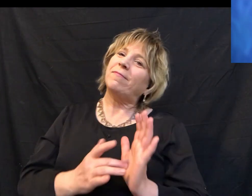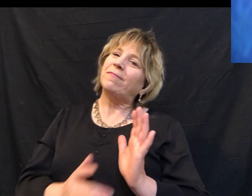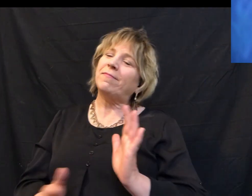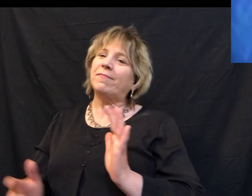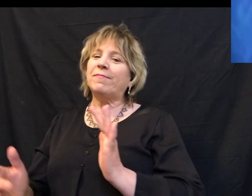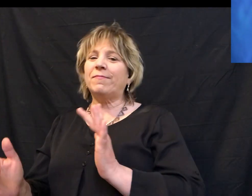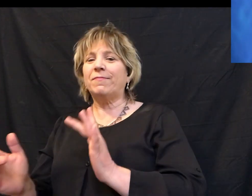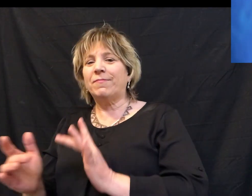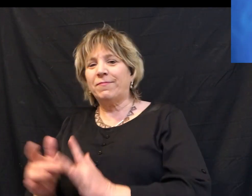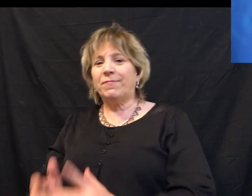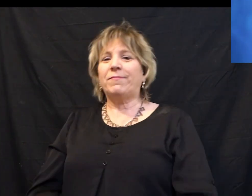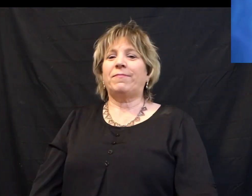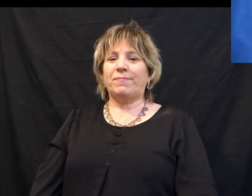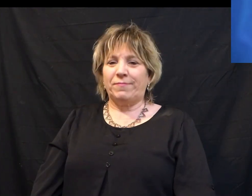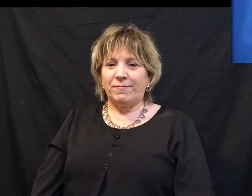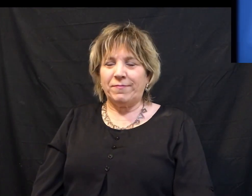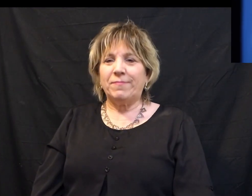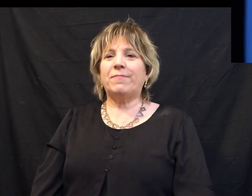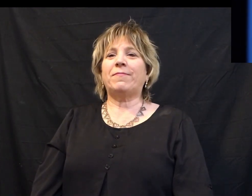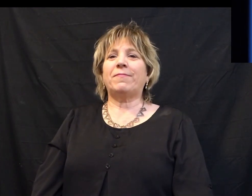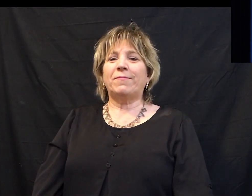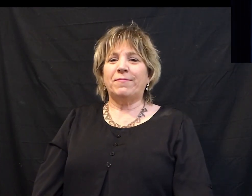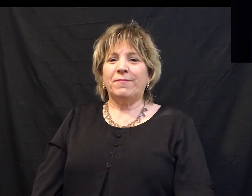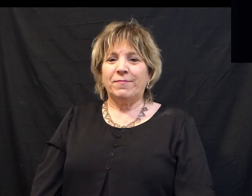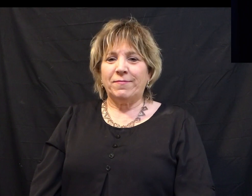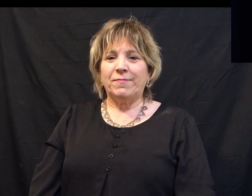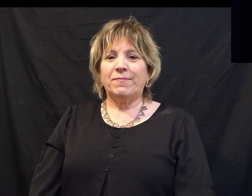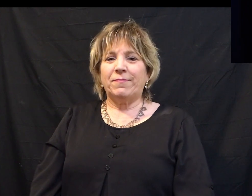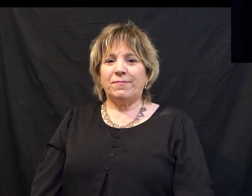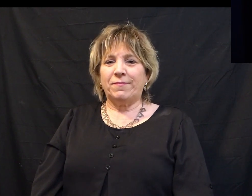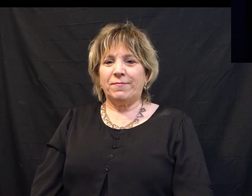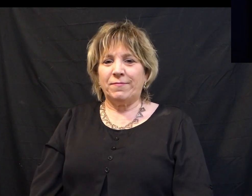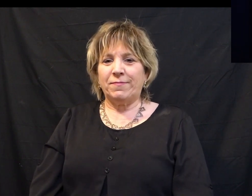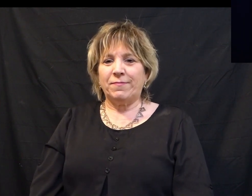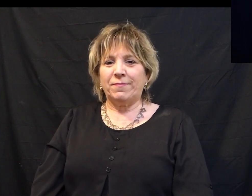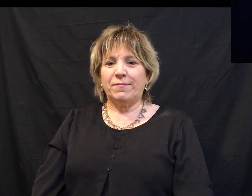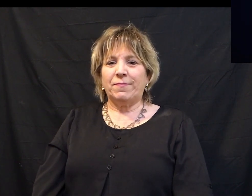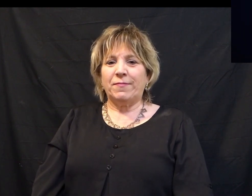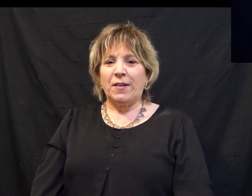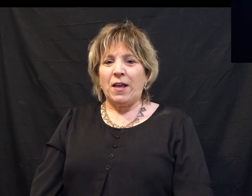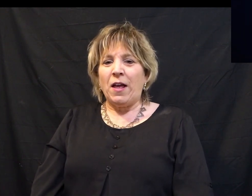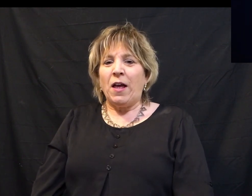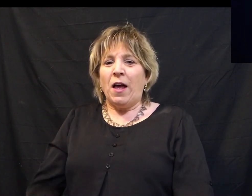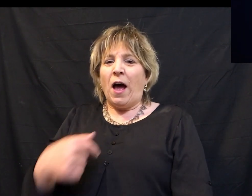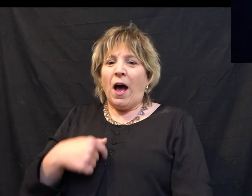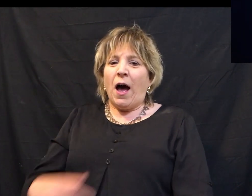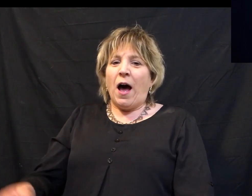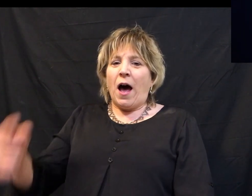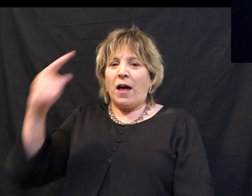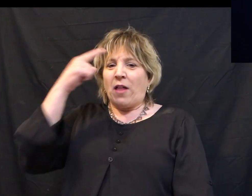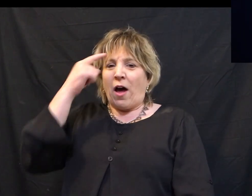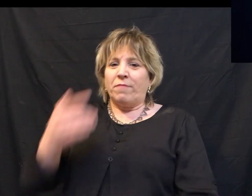thought I deserved